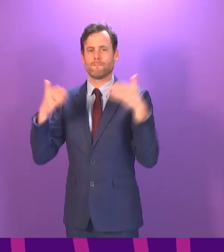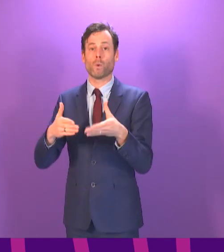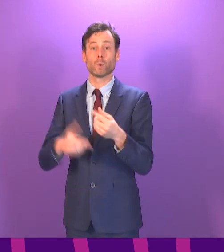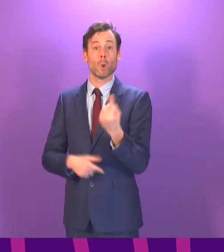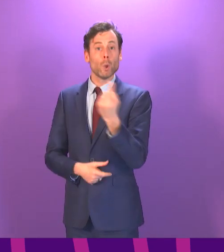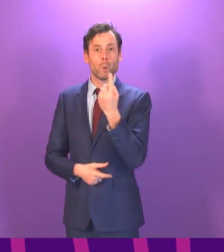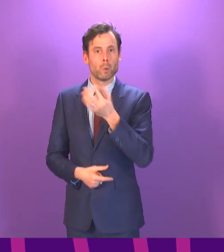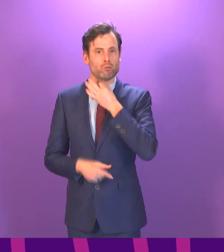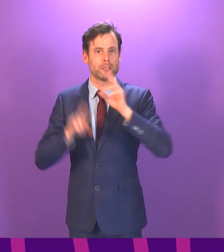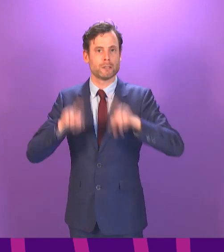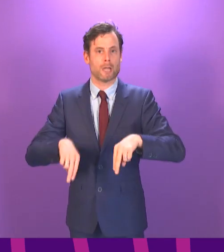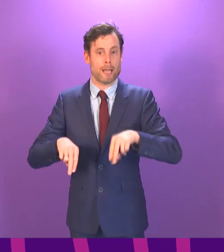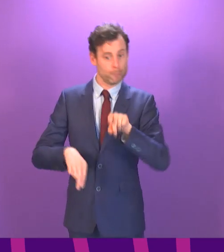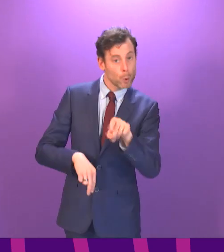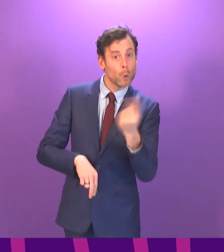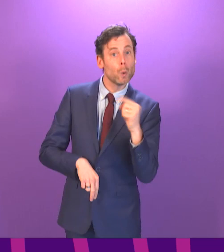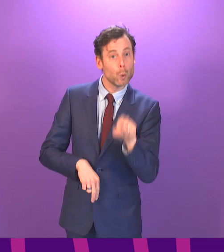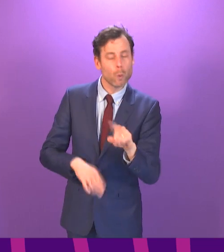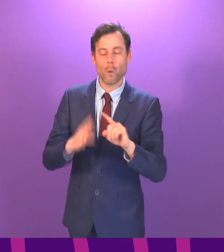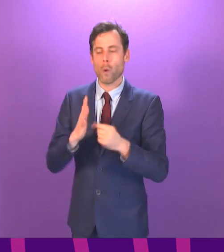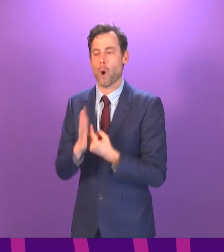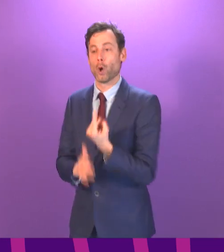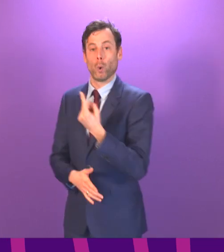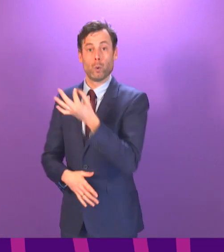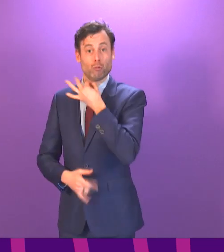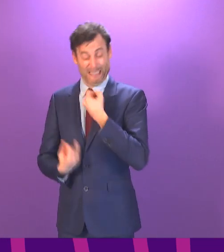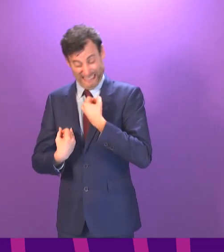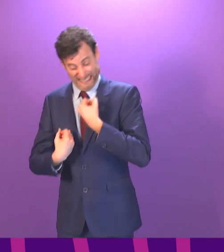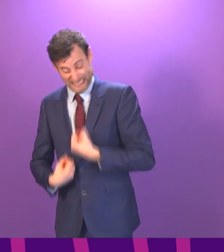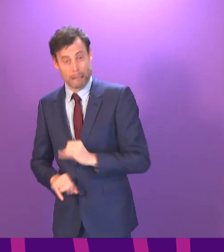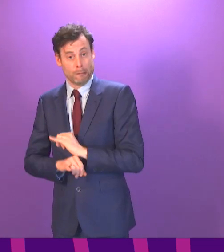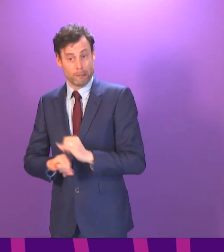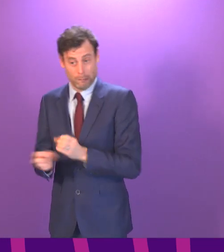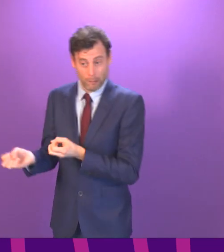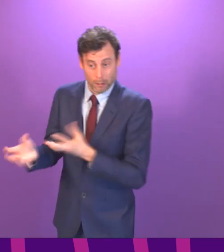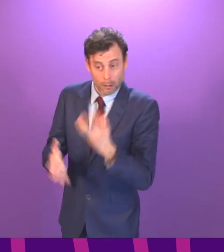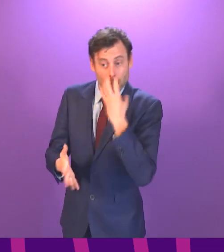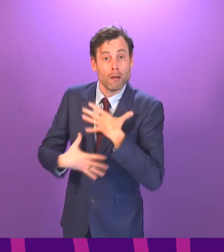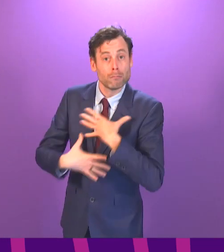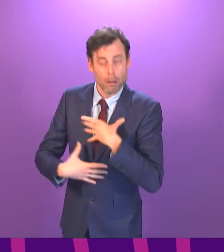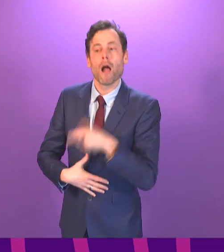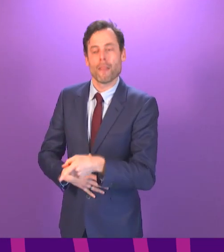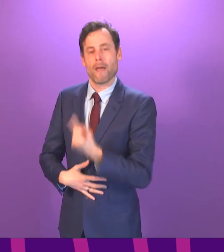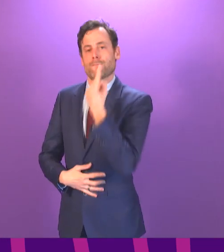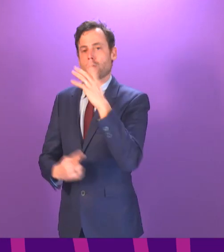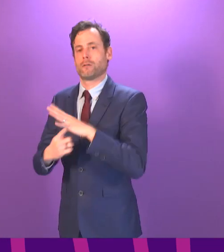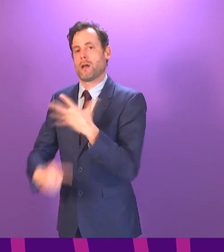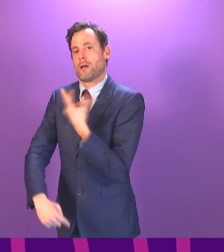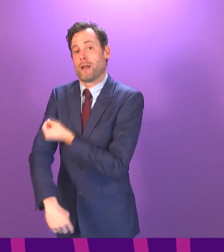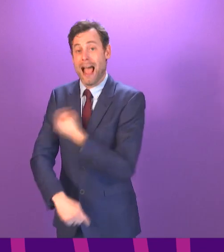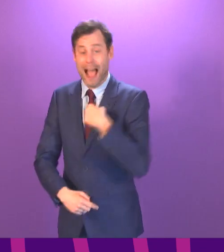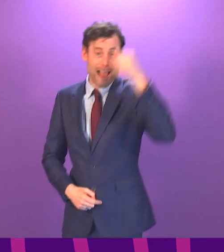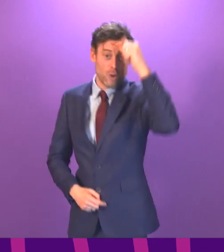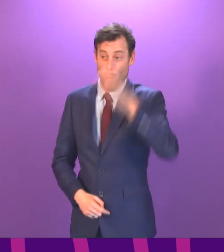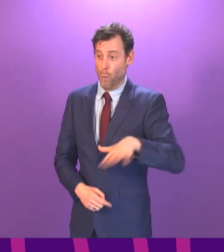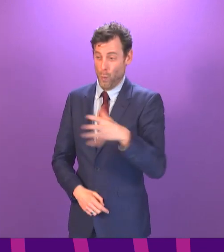the right way to go. I understand that everybody, all of us, virtually without exception, want to get vaccinated yesterday. But we have to